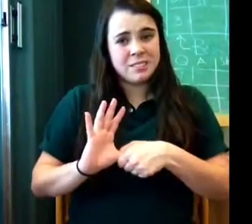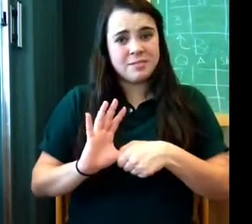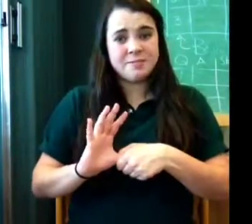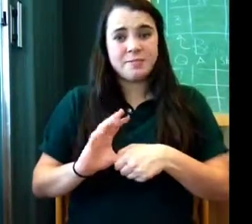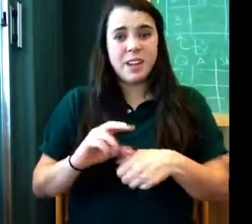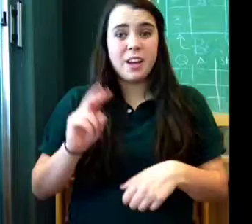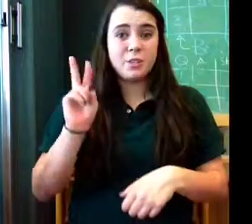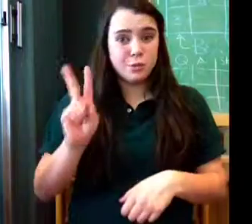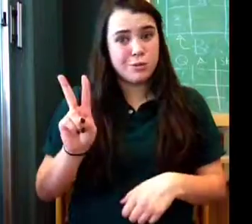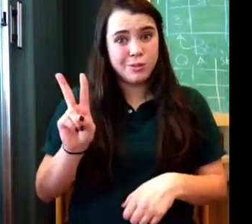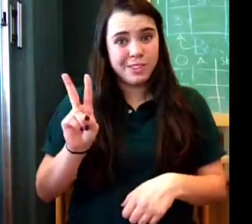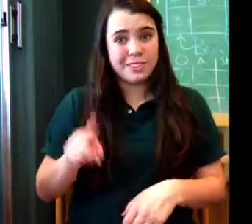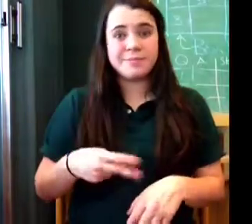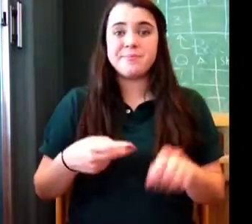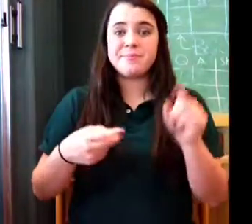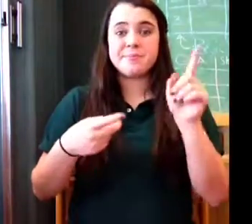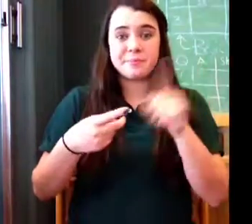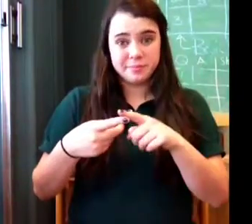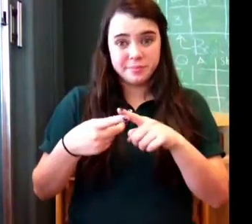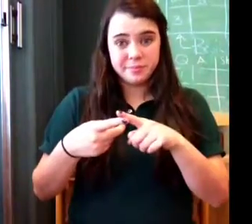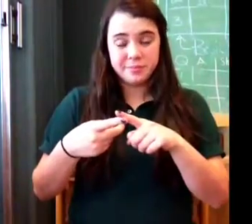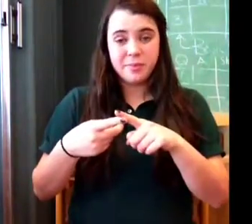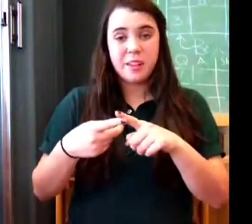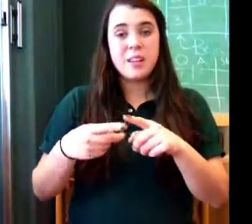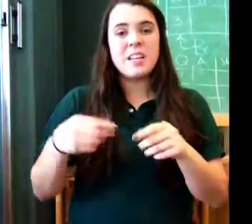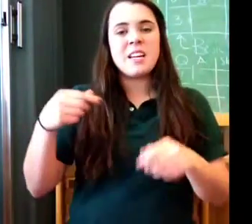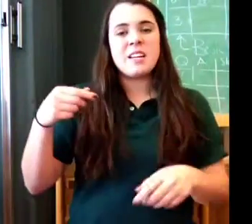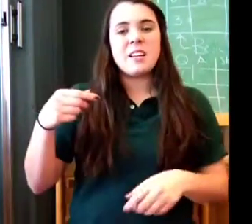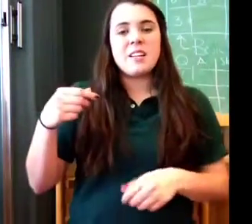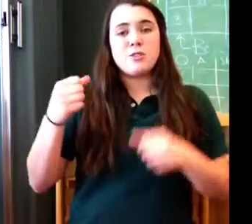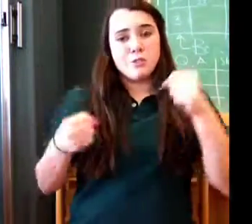What do you do? You can like delete Things